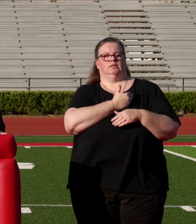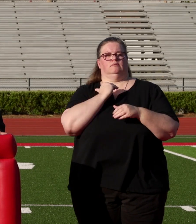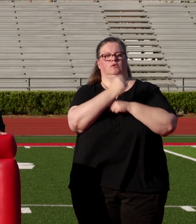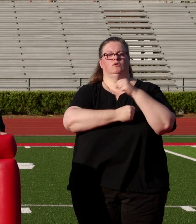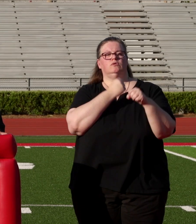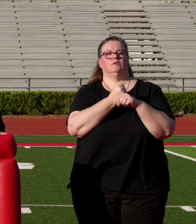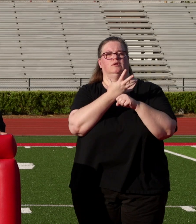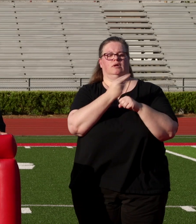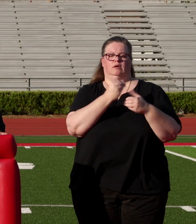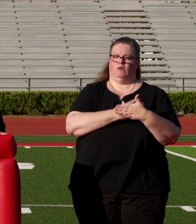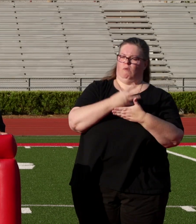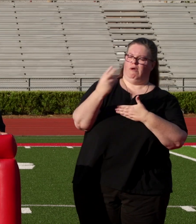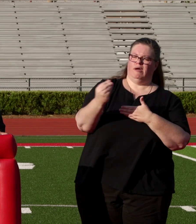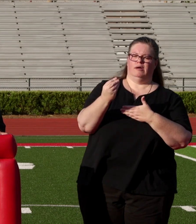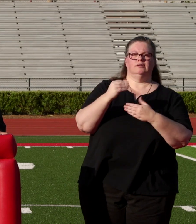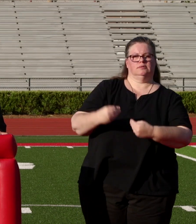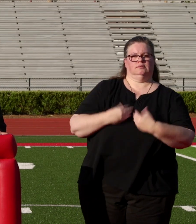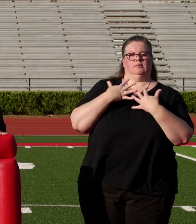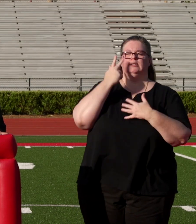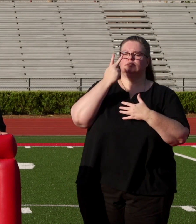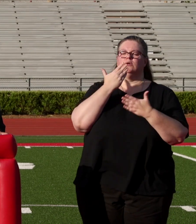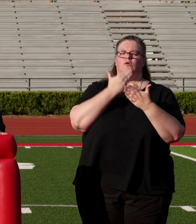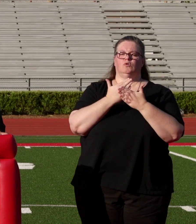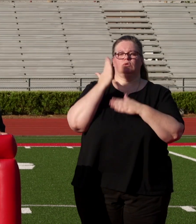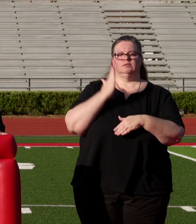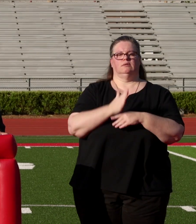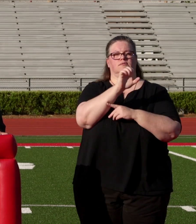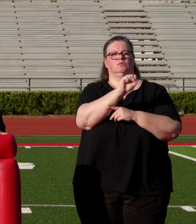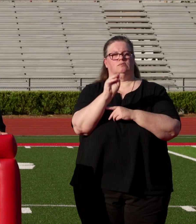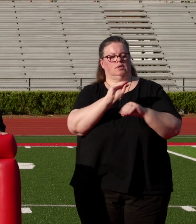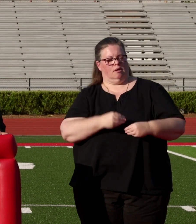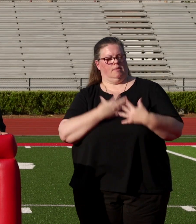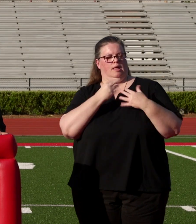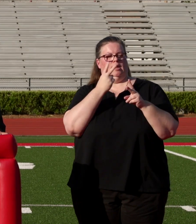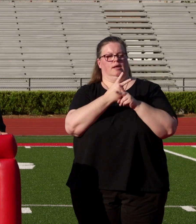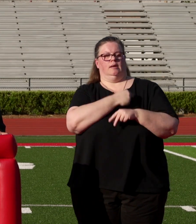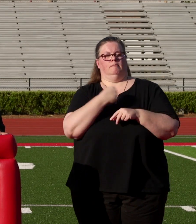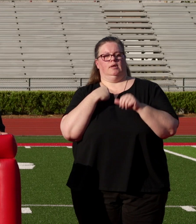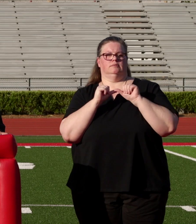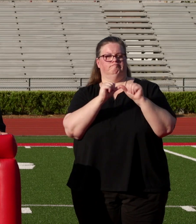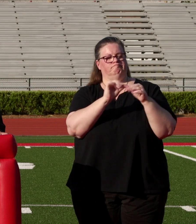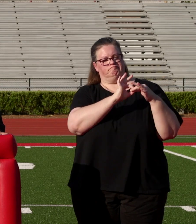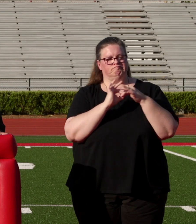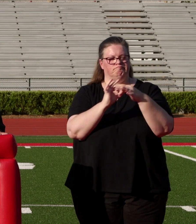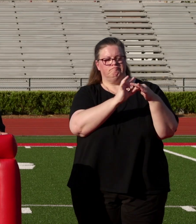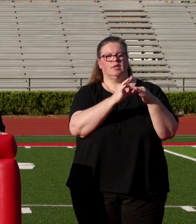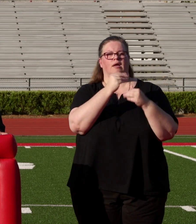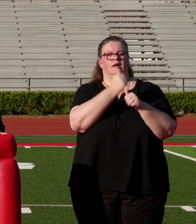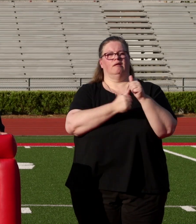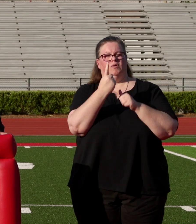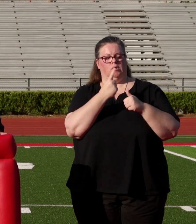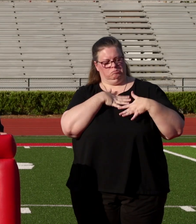taking our mirrors outside, it's inspiring to see the good side of social media come alive and keep us connected. Everyone